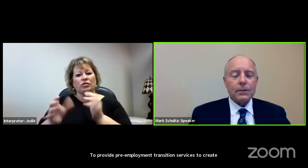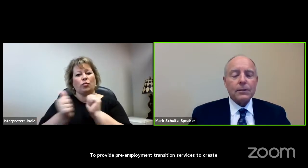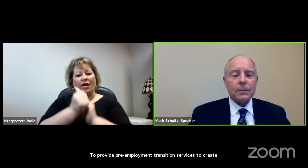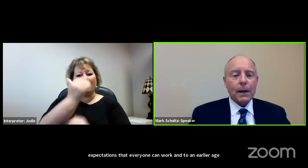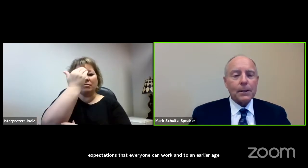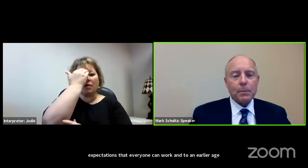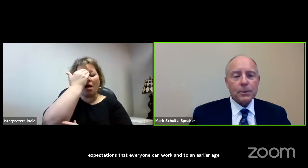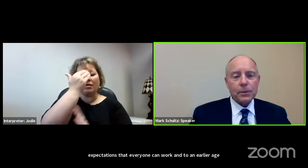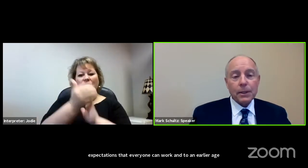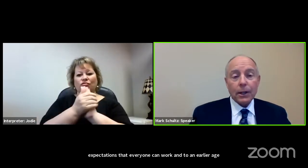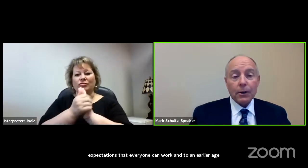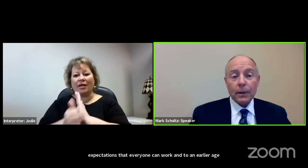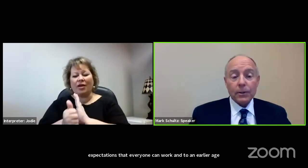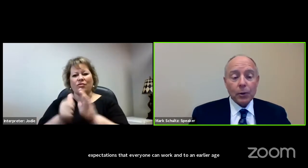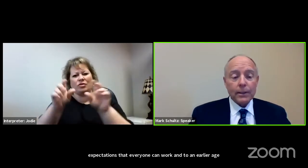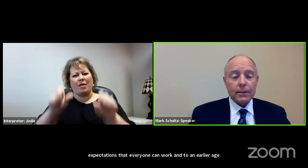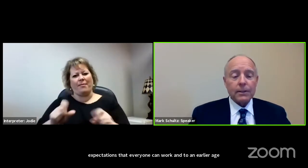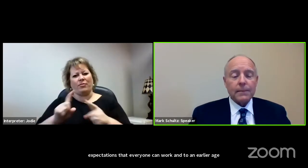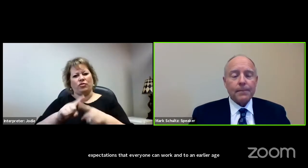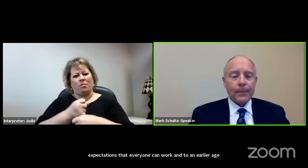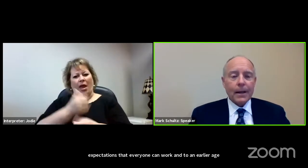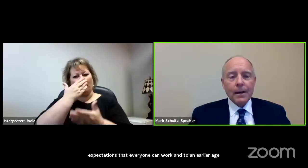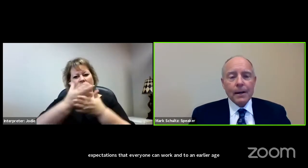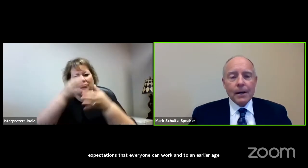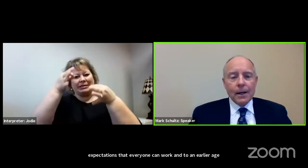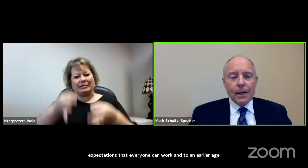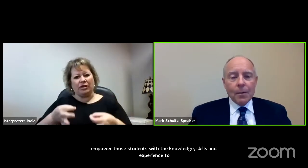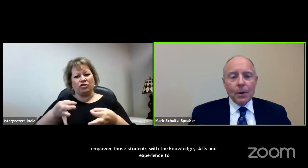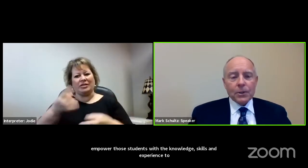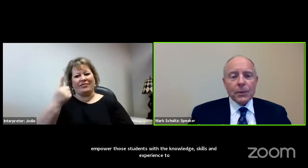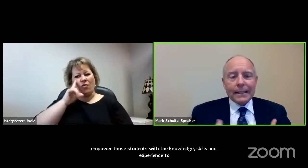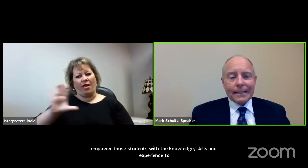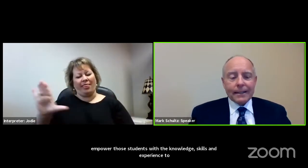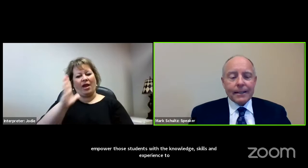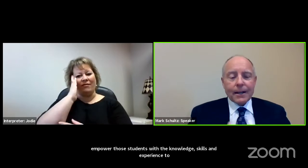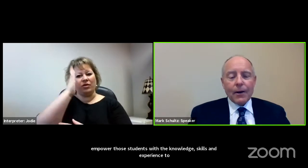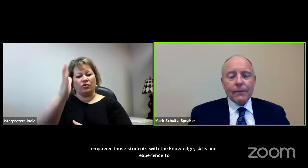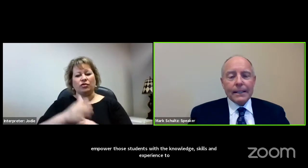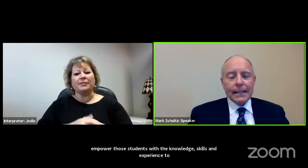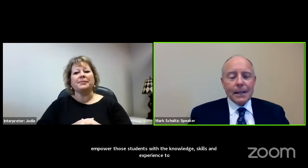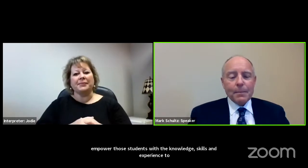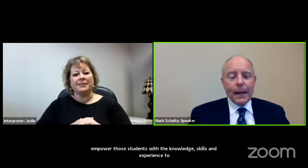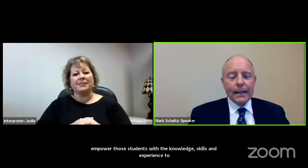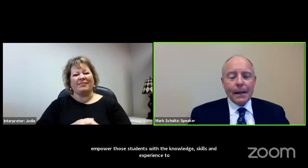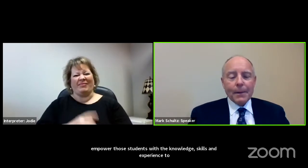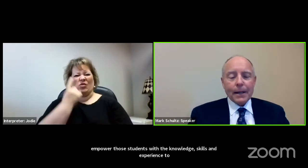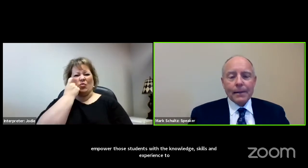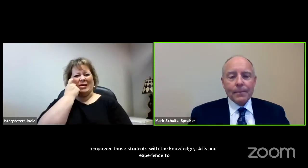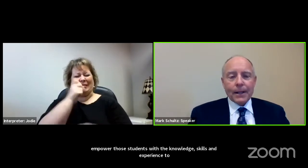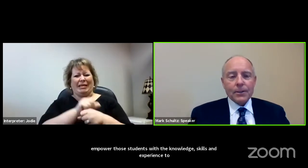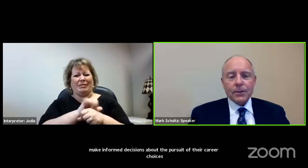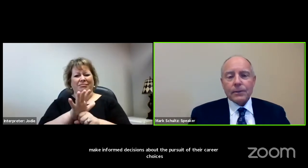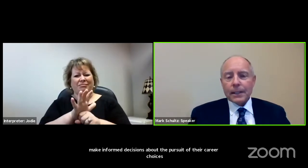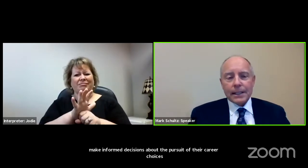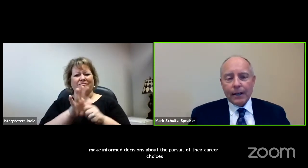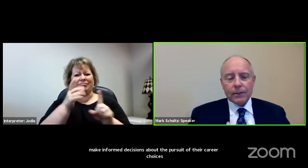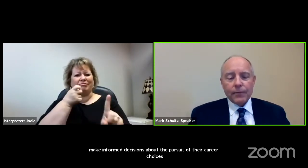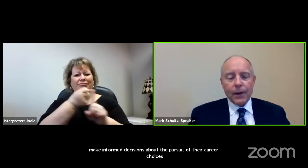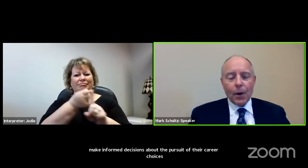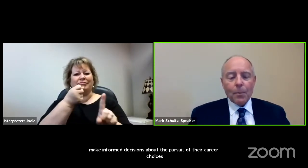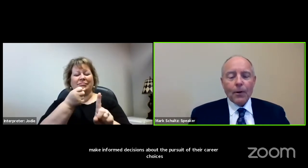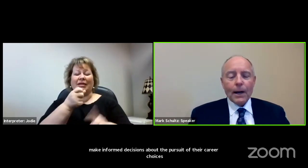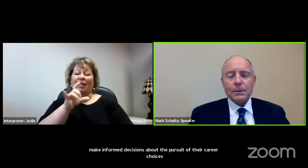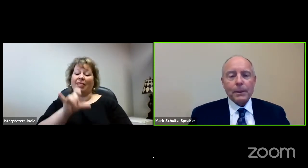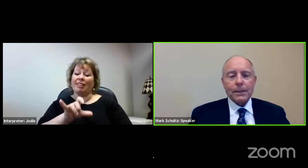informed decisions about the pursuit of their career choices. Most recently the COVID-19 pandemic has certainly